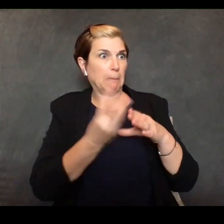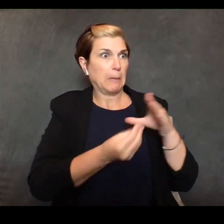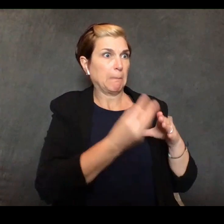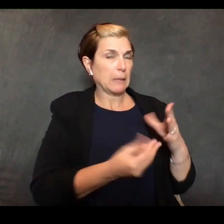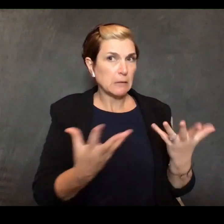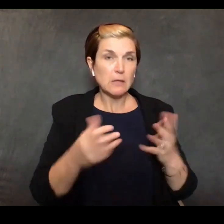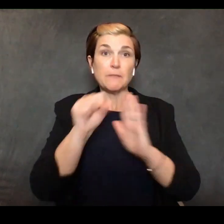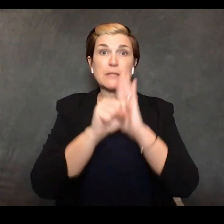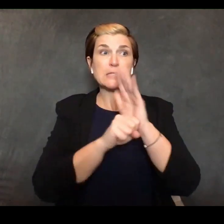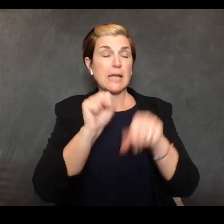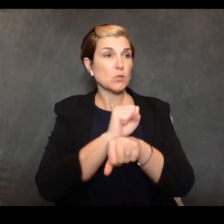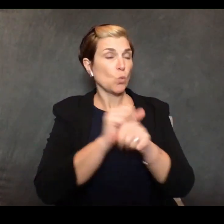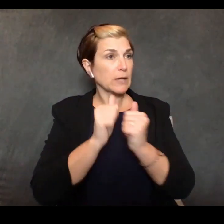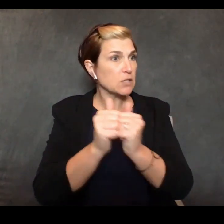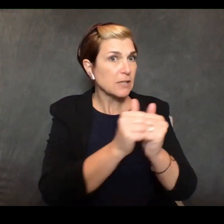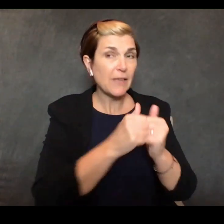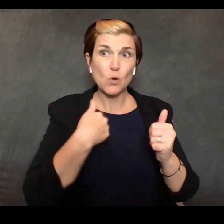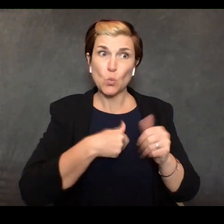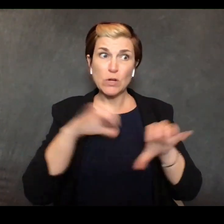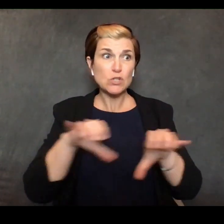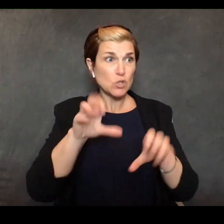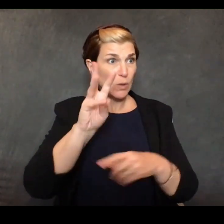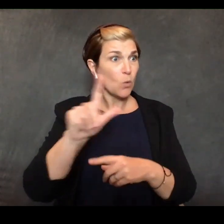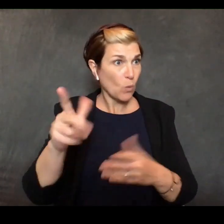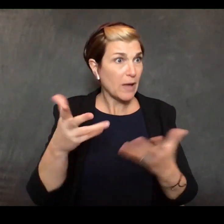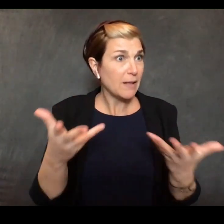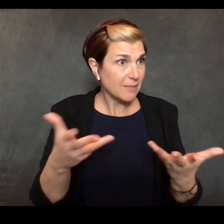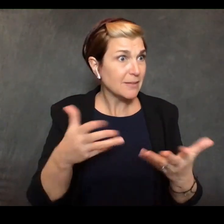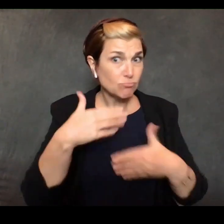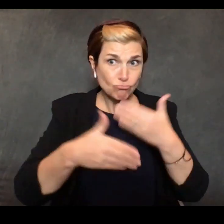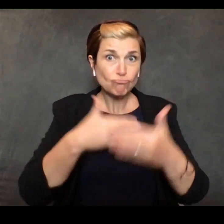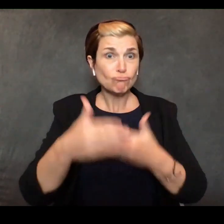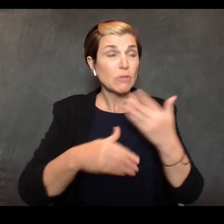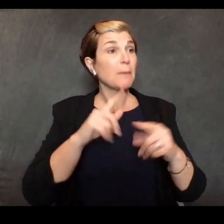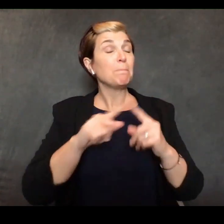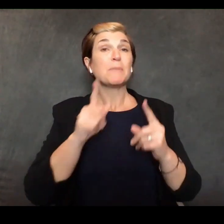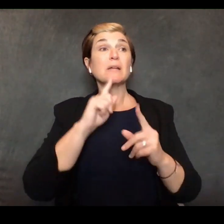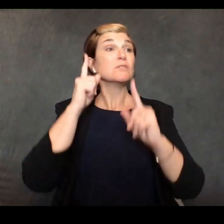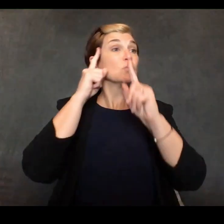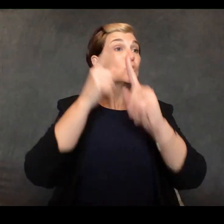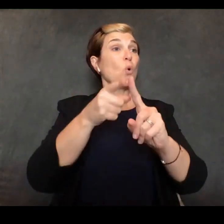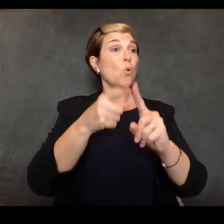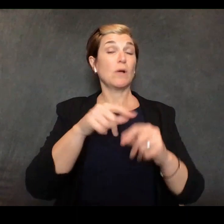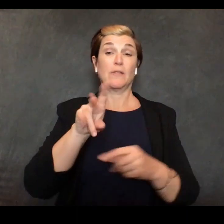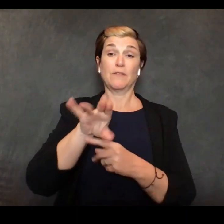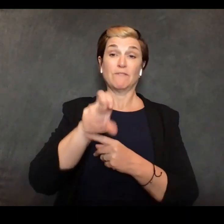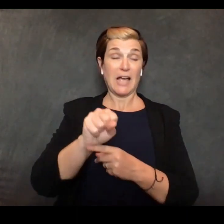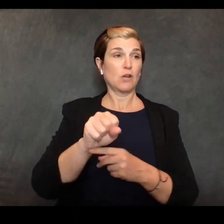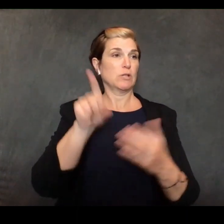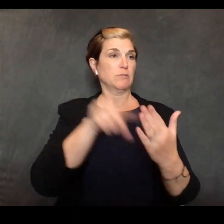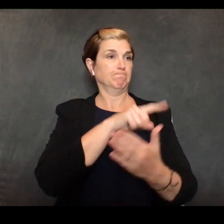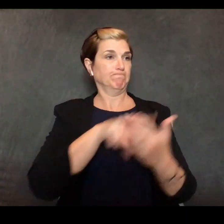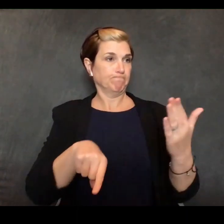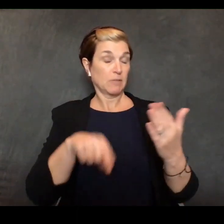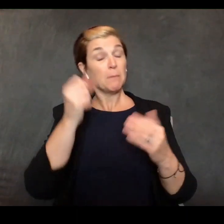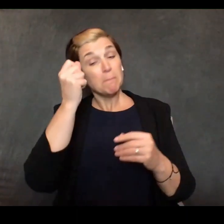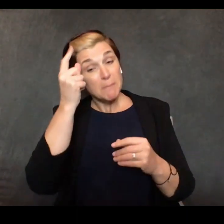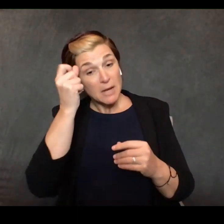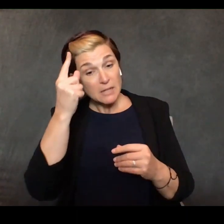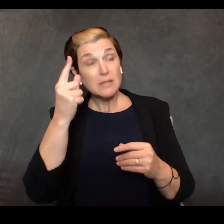the best thing we can do is get rid of the virus once that's gone it's going to pop back like nobody's ever seen before that's my opinion but i think it'll